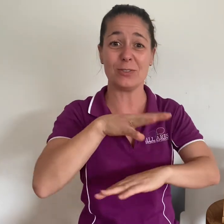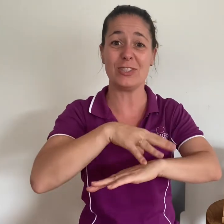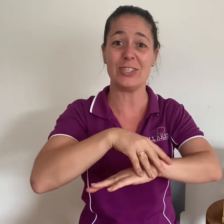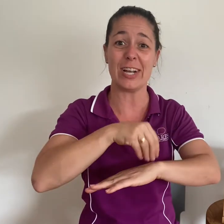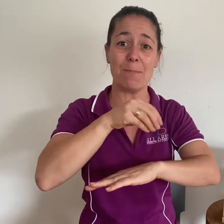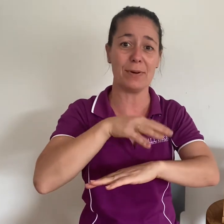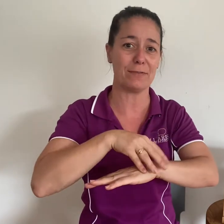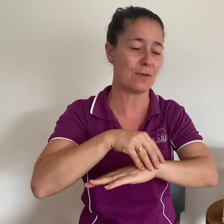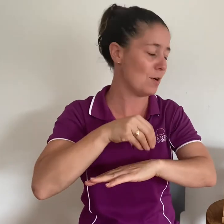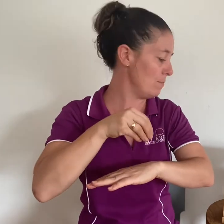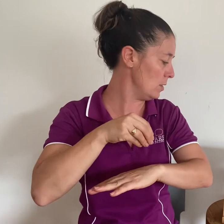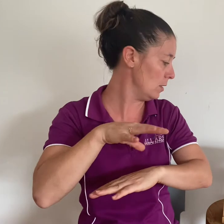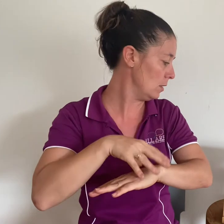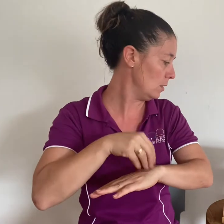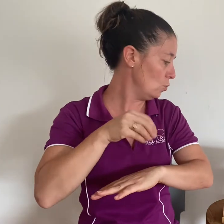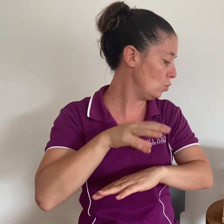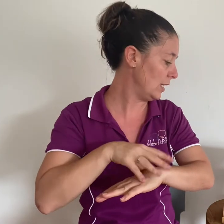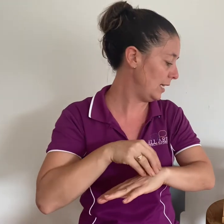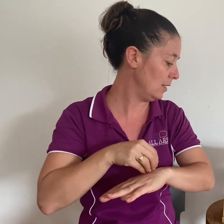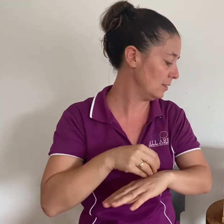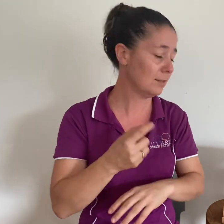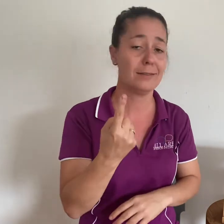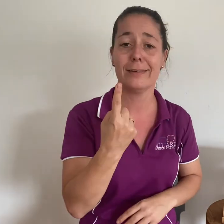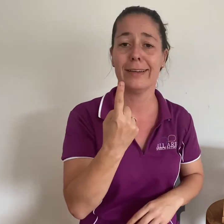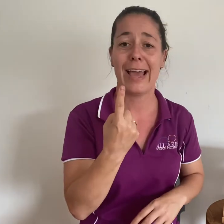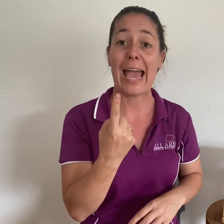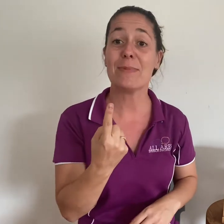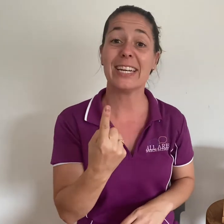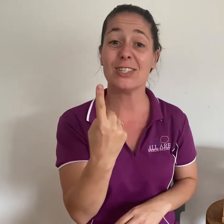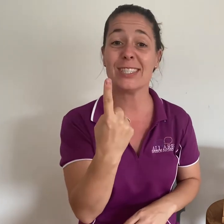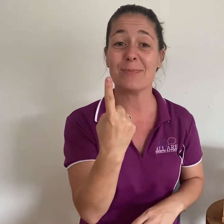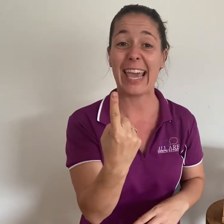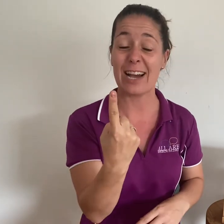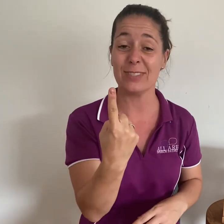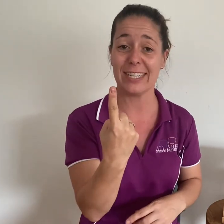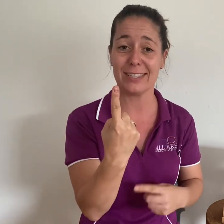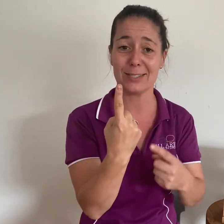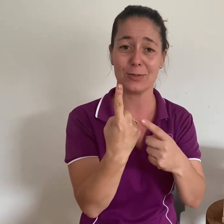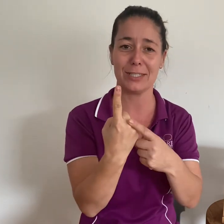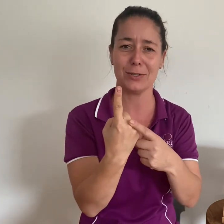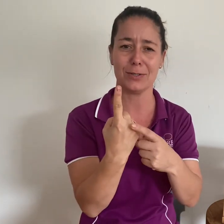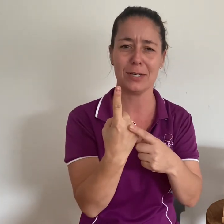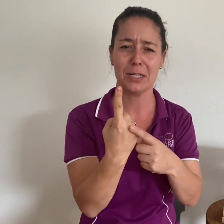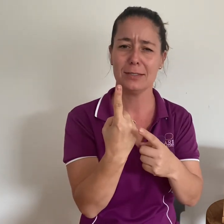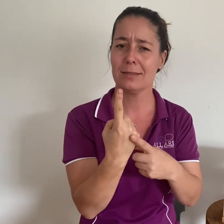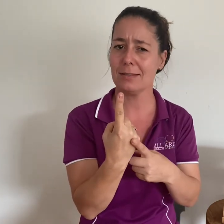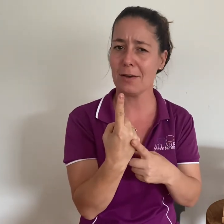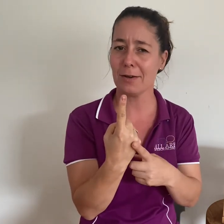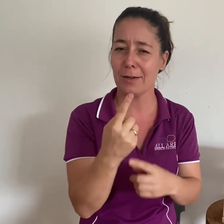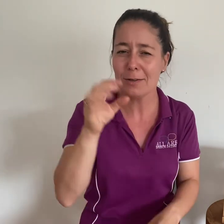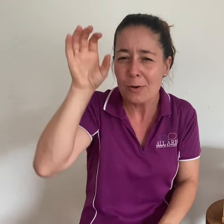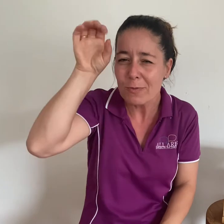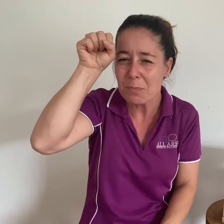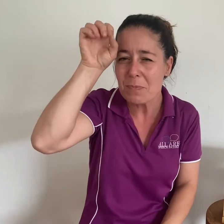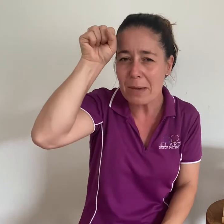jumper from woolly and we're going to do some counting in this story too so remember